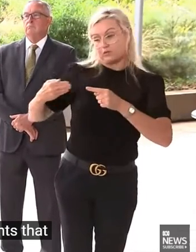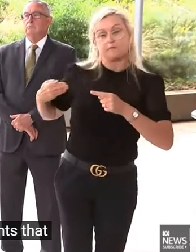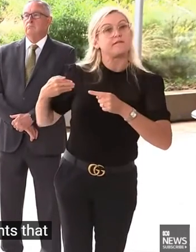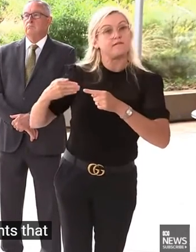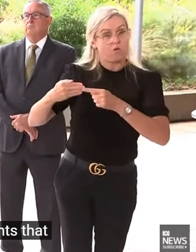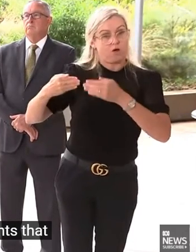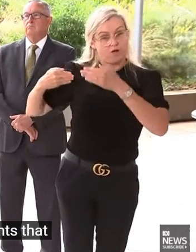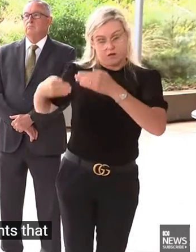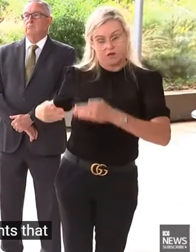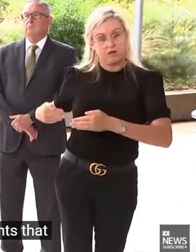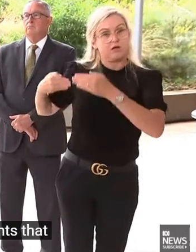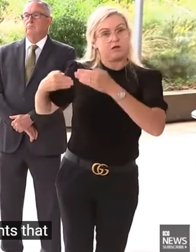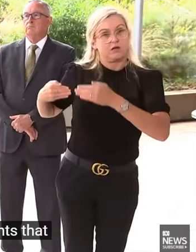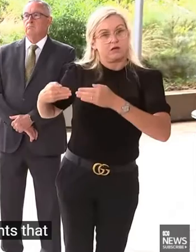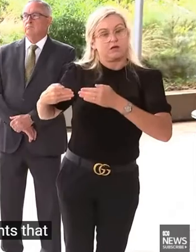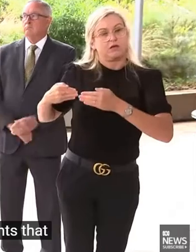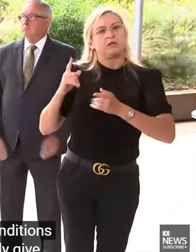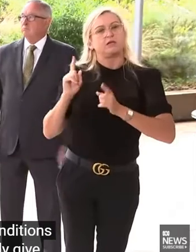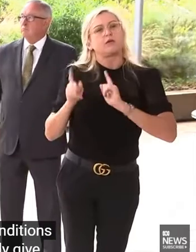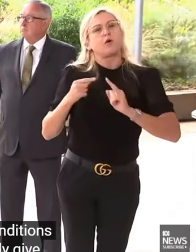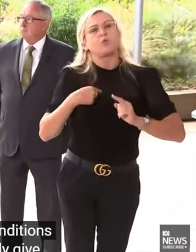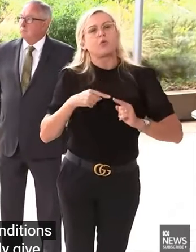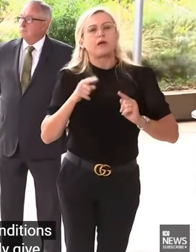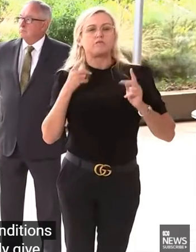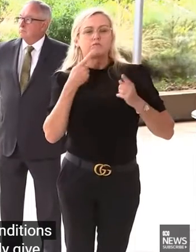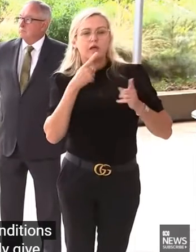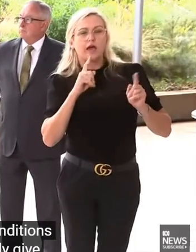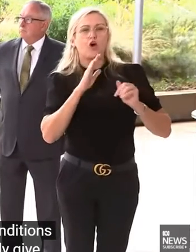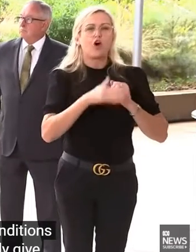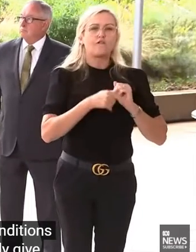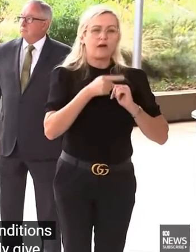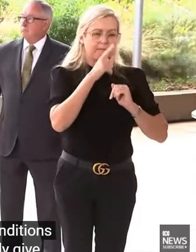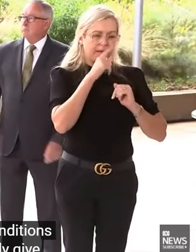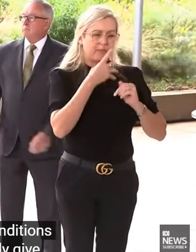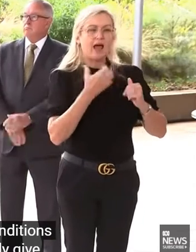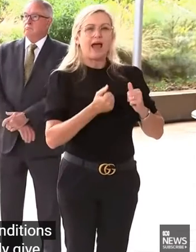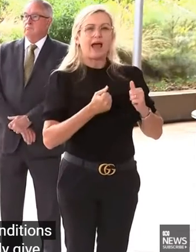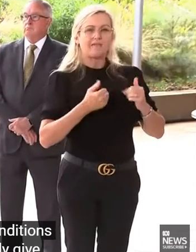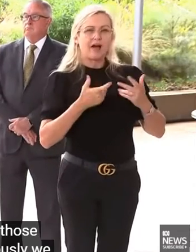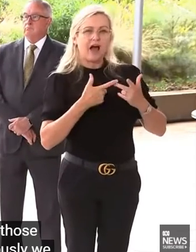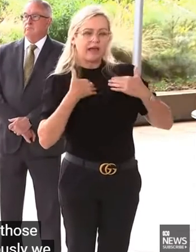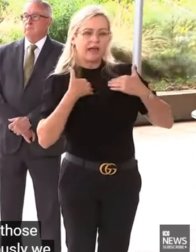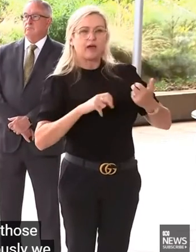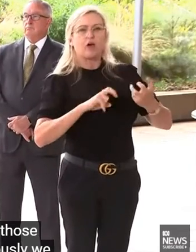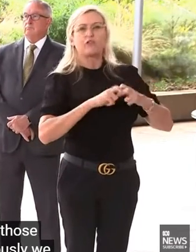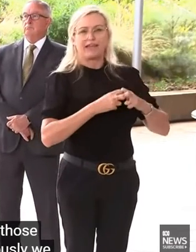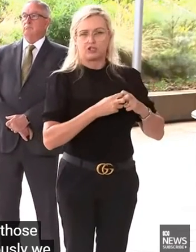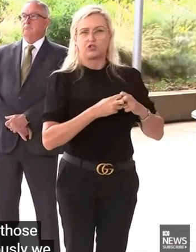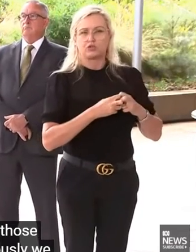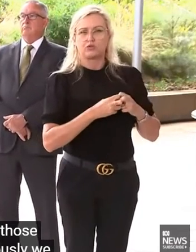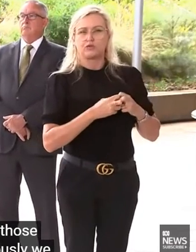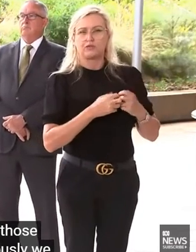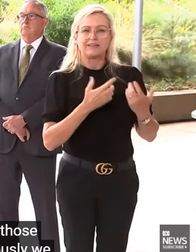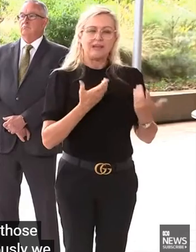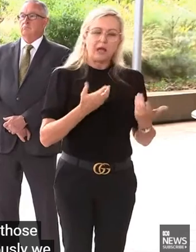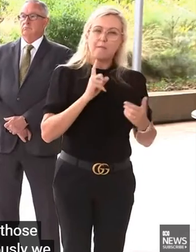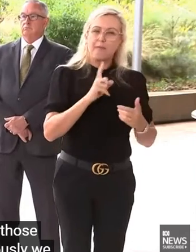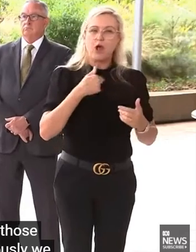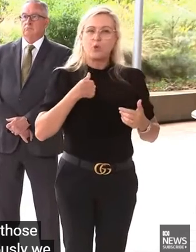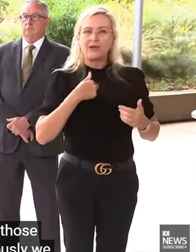give people a sense of those conditions. But obviously we don't want to identify people, don't want to disclose personally